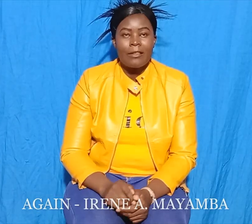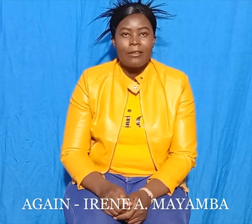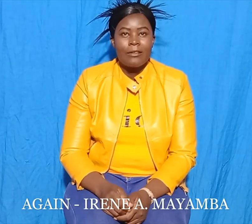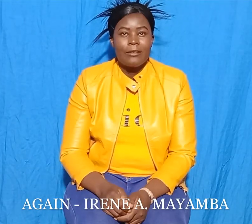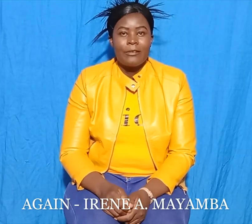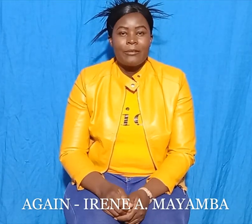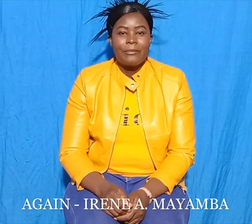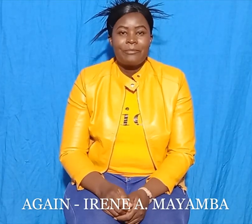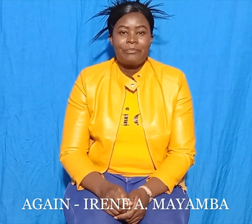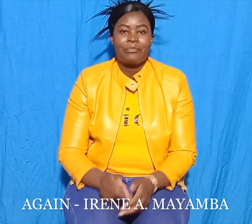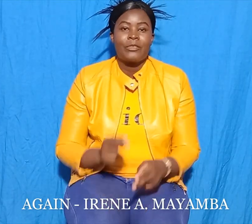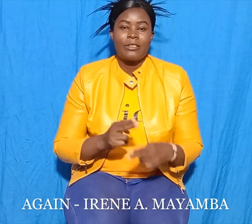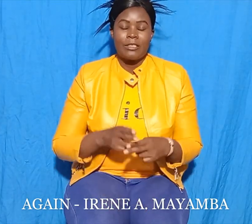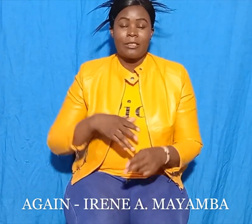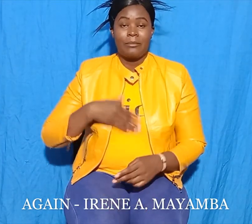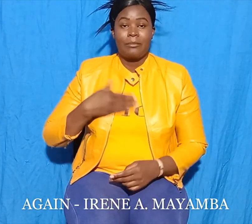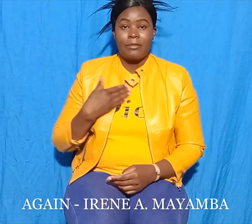My name is Aiden Mayamba.